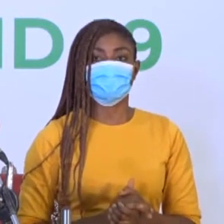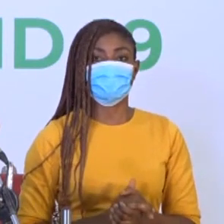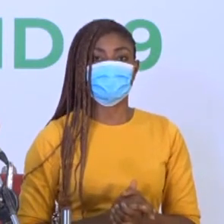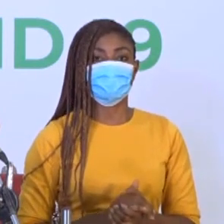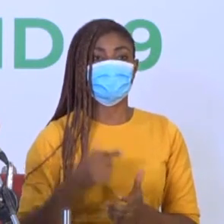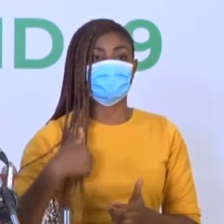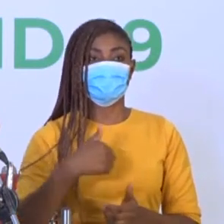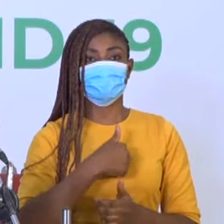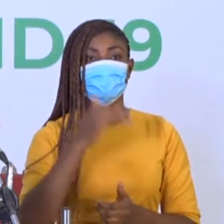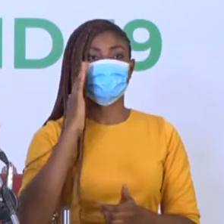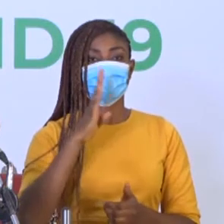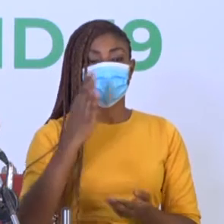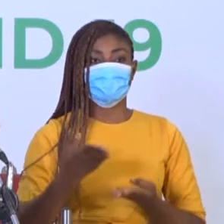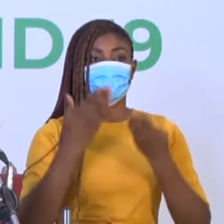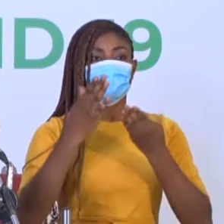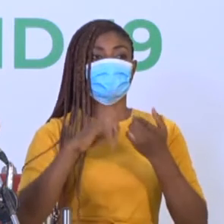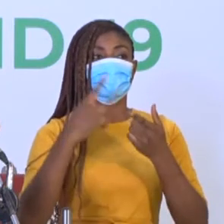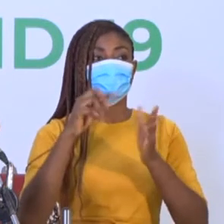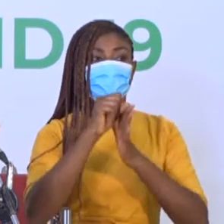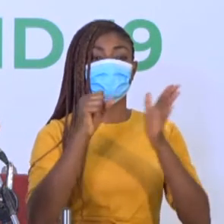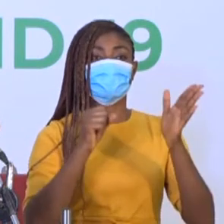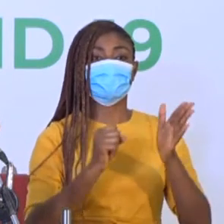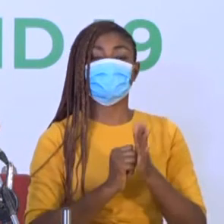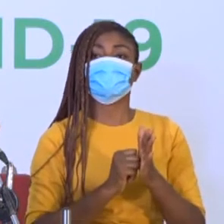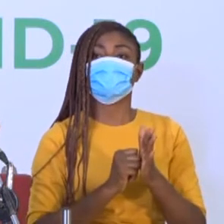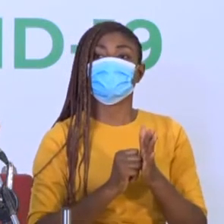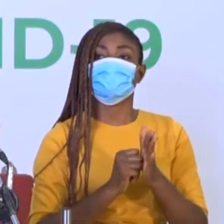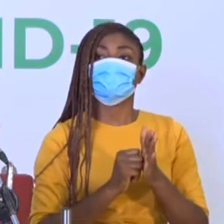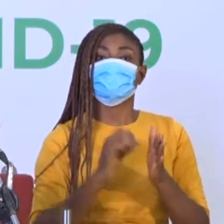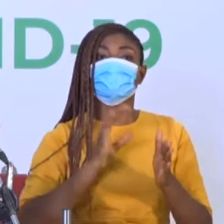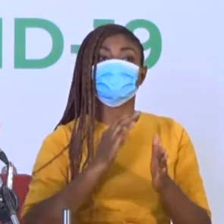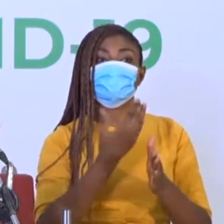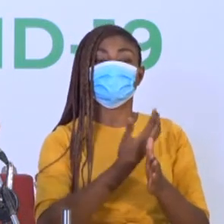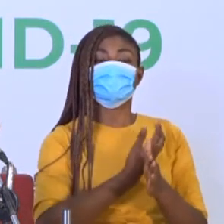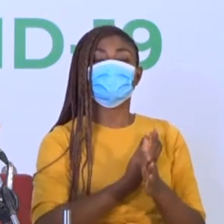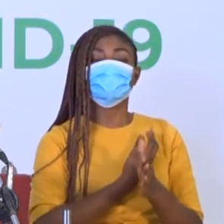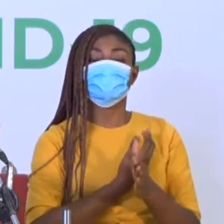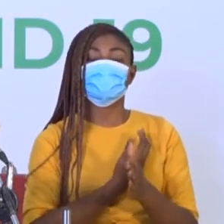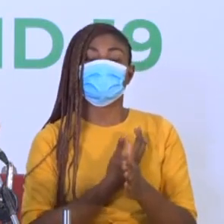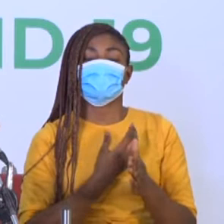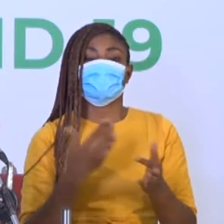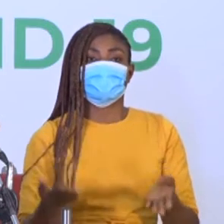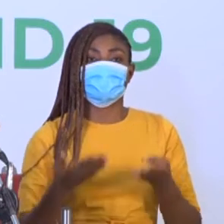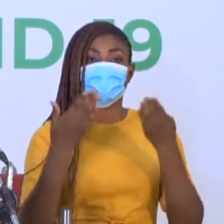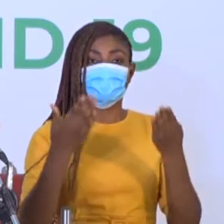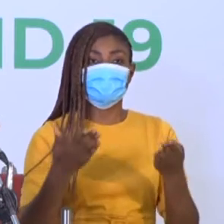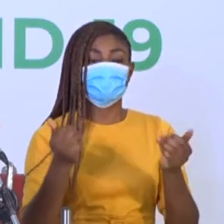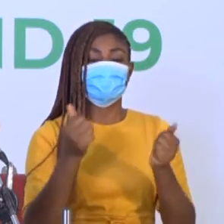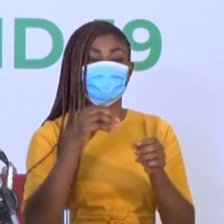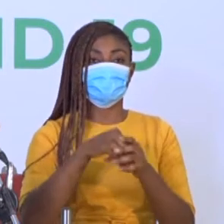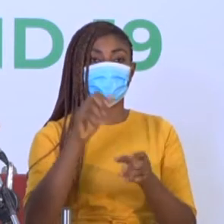We would be presenting to the states our advisories with regards to A,